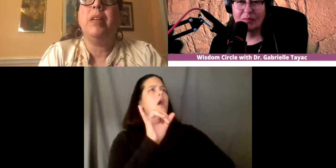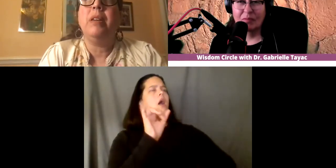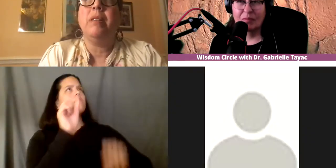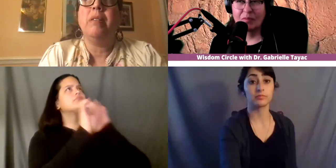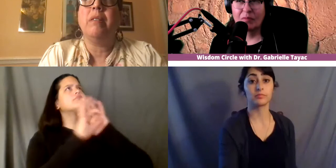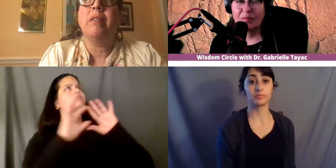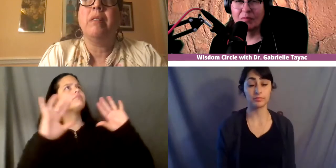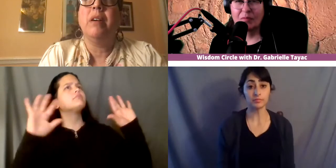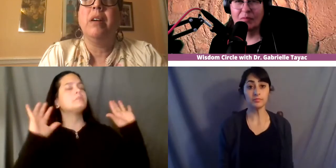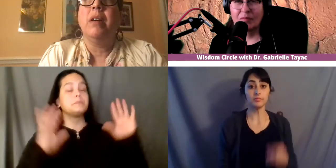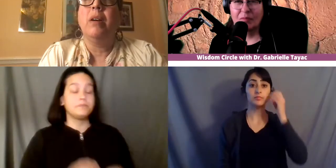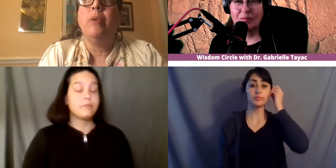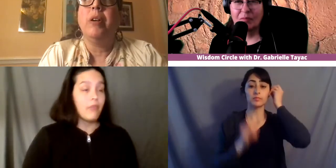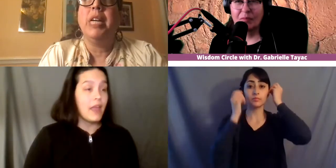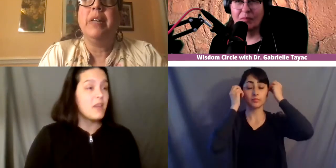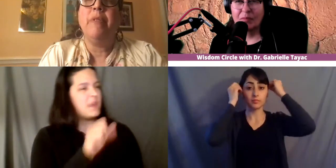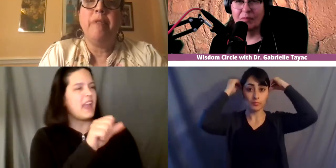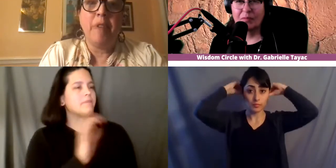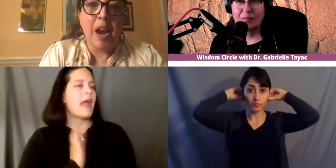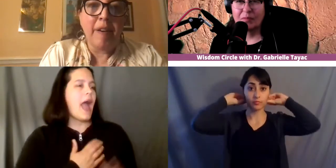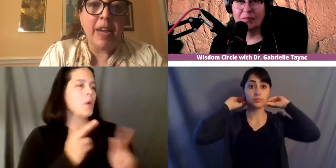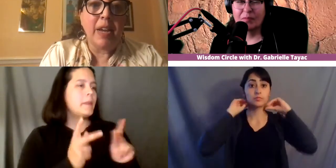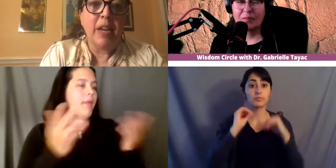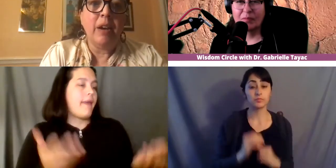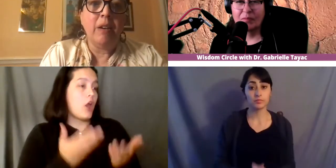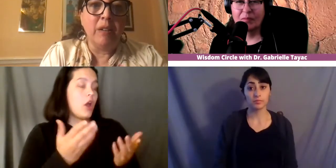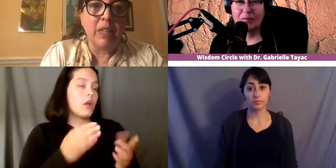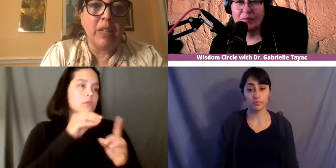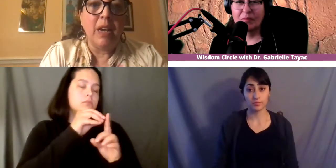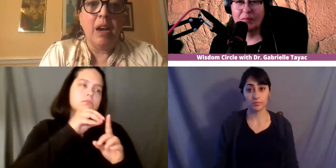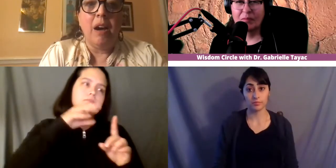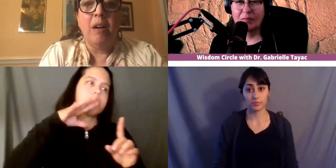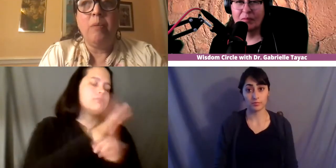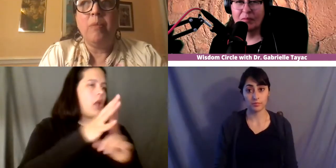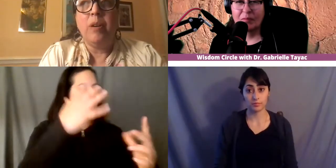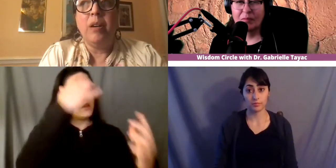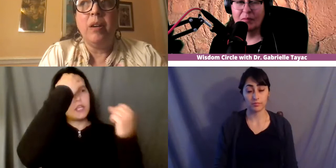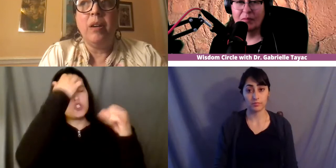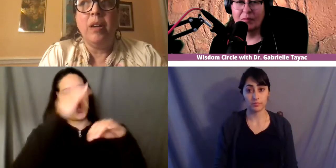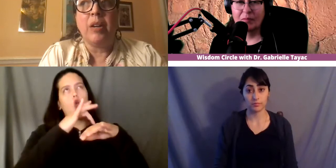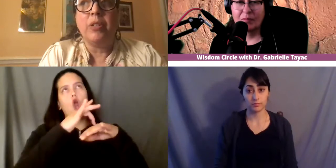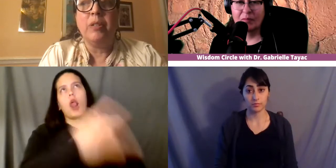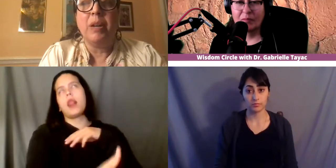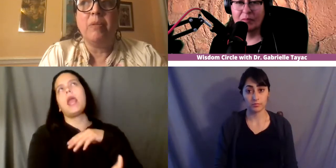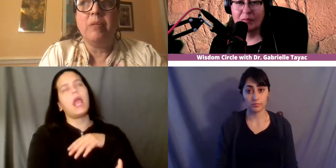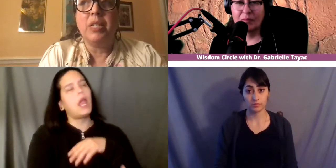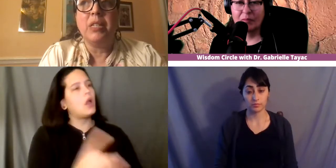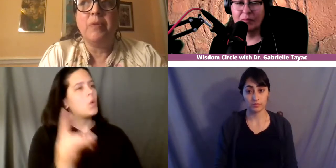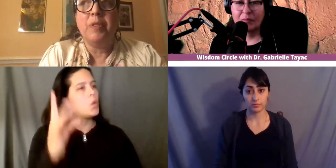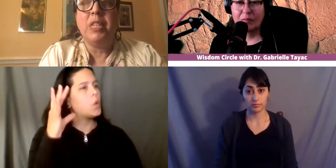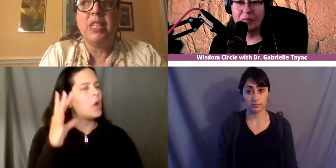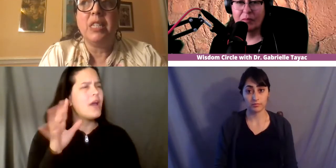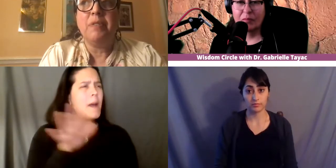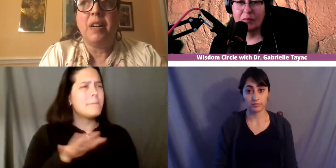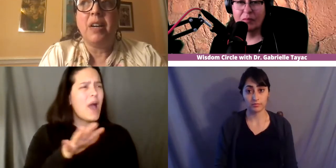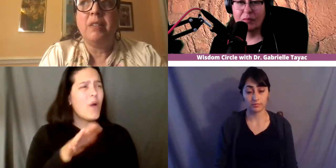here were hit very early um actually about six